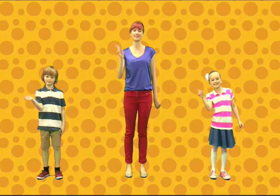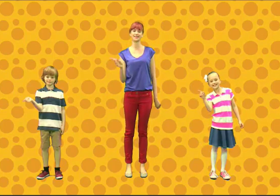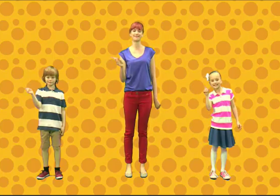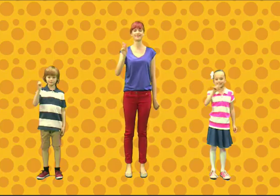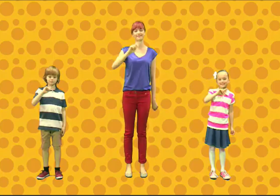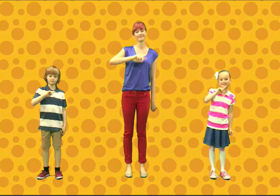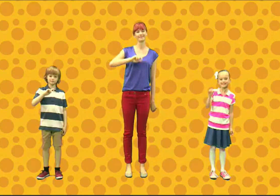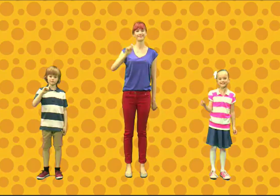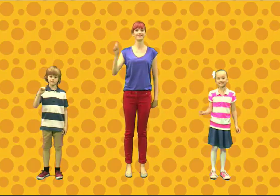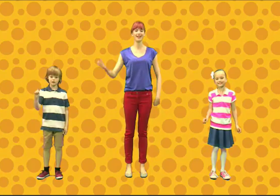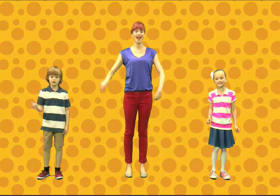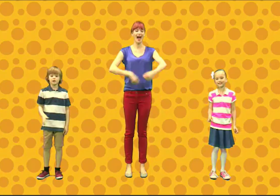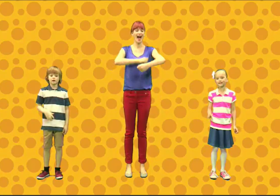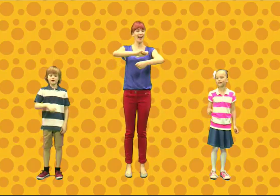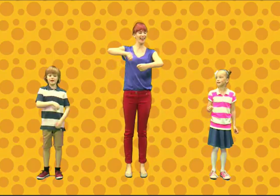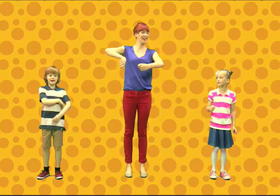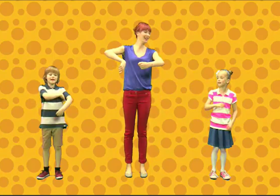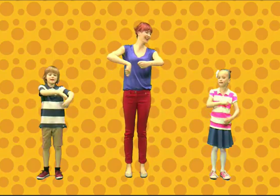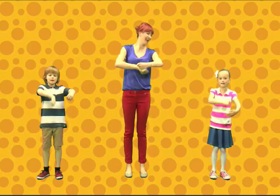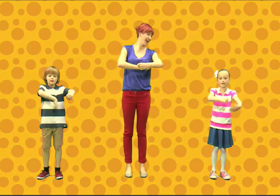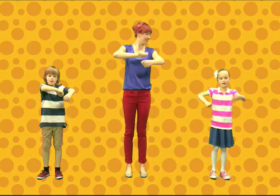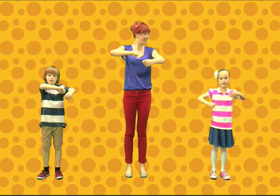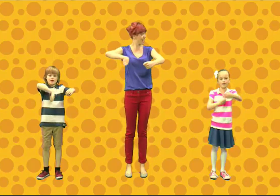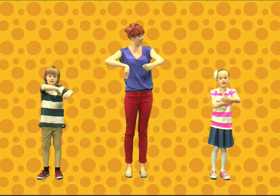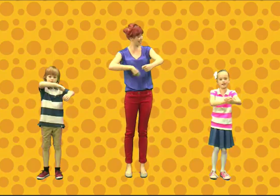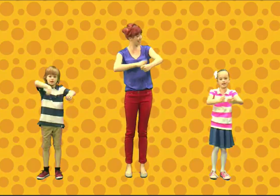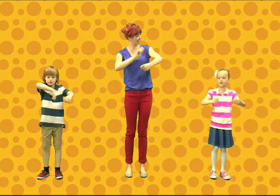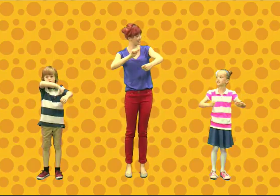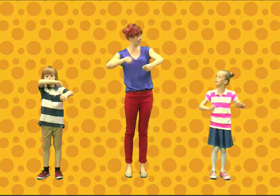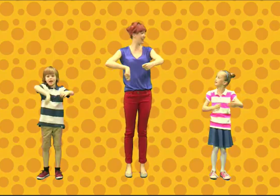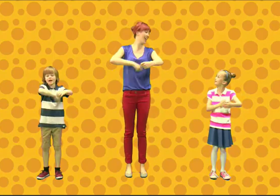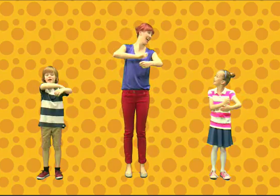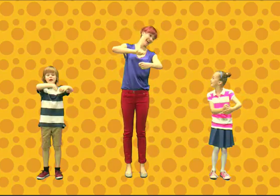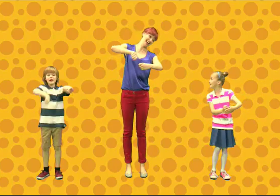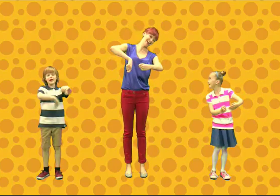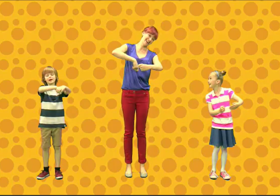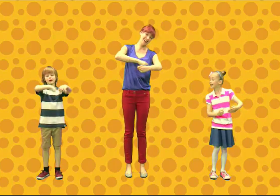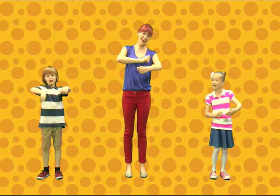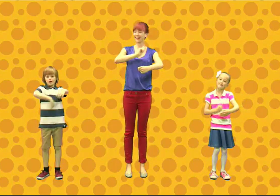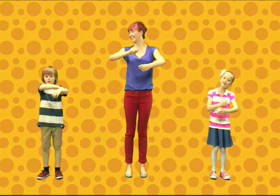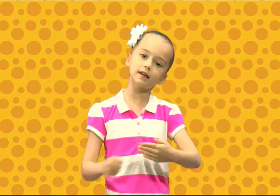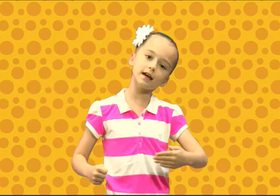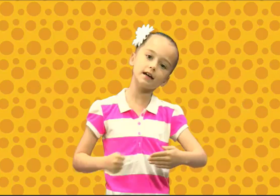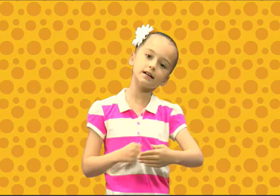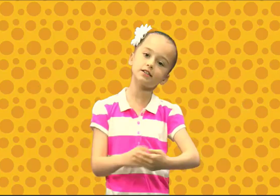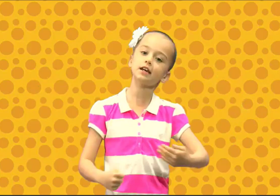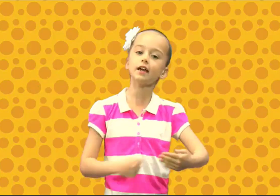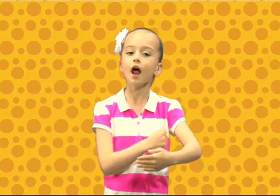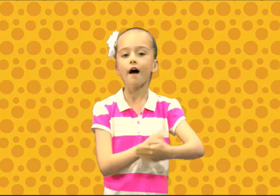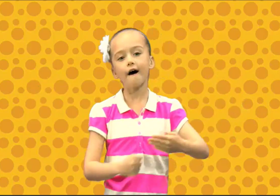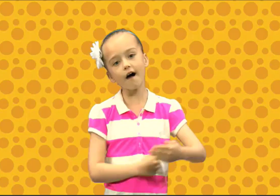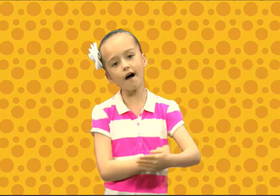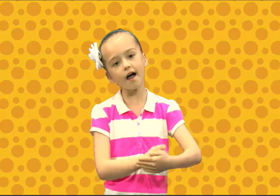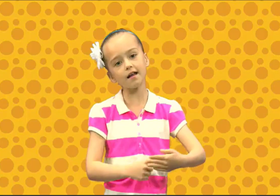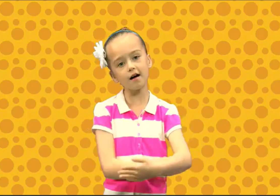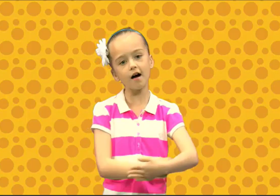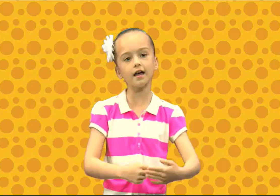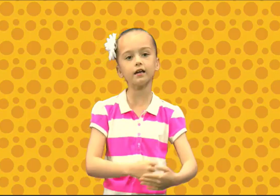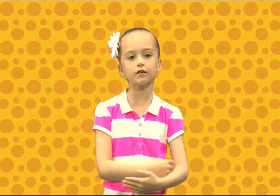In the kitchen, in the kitchen I like